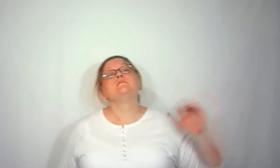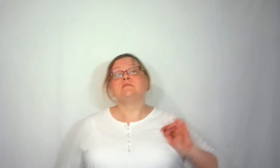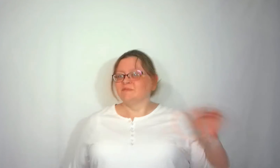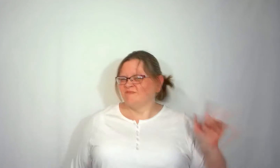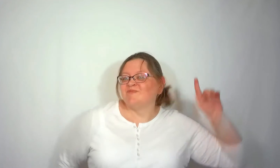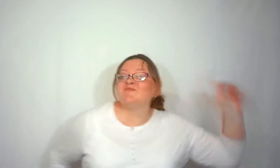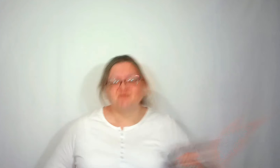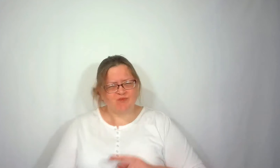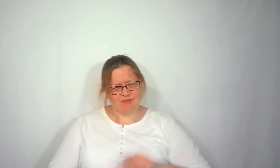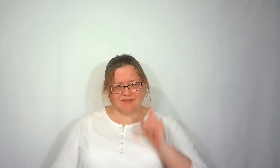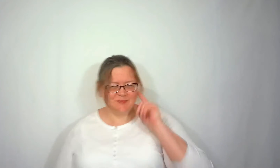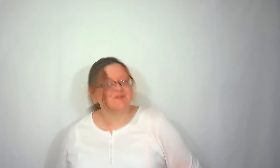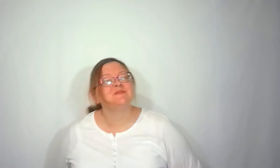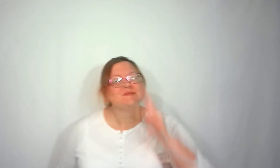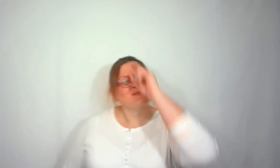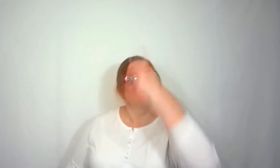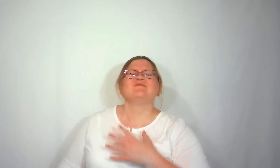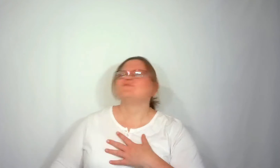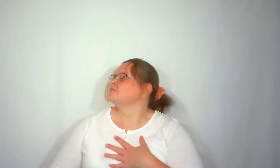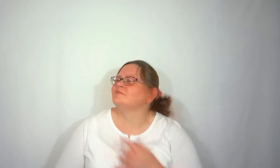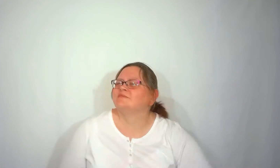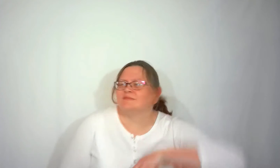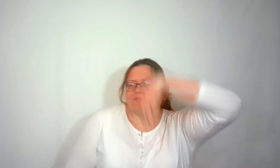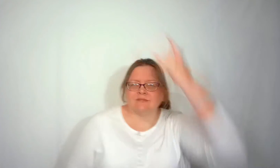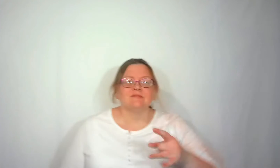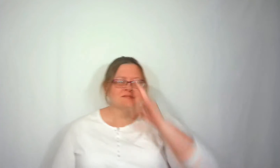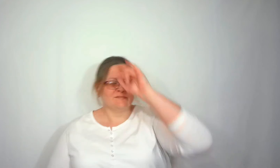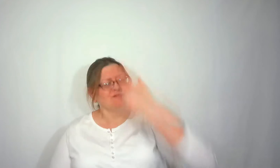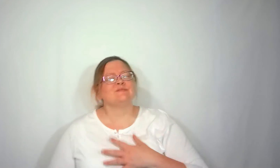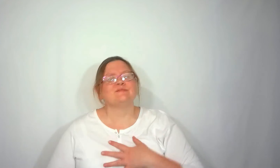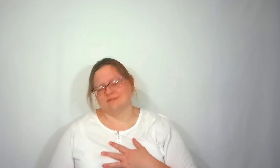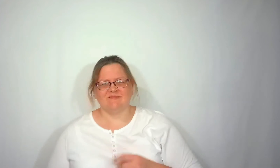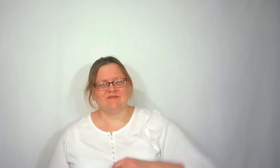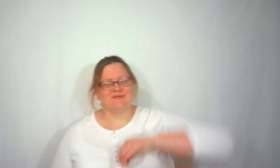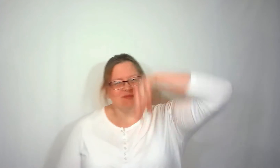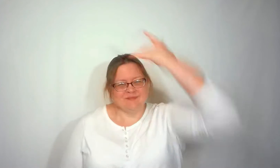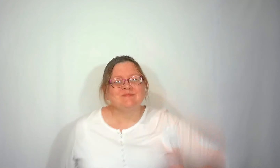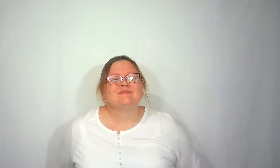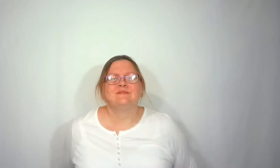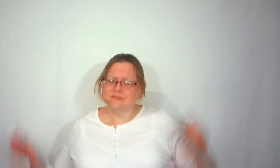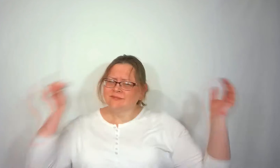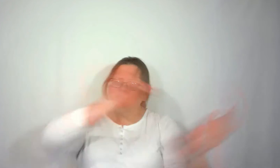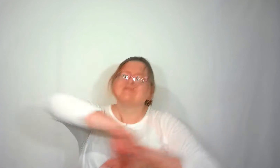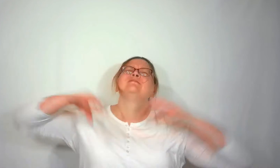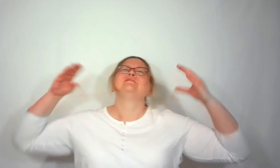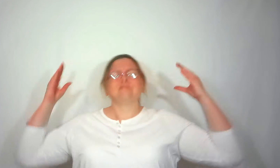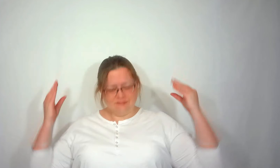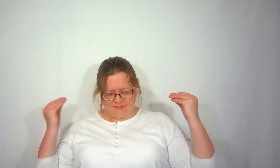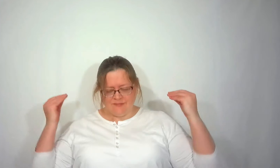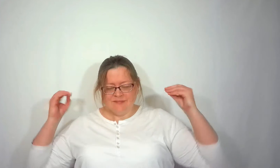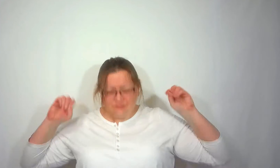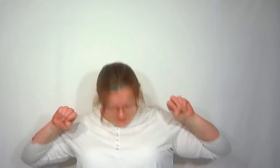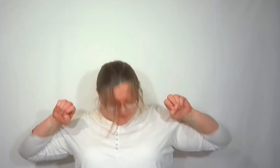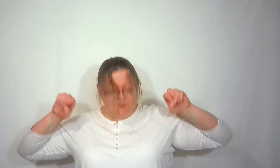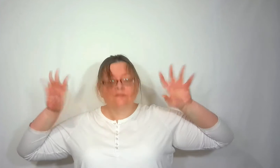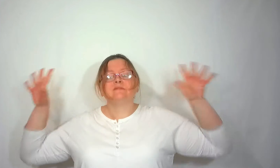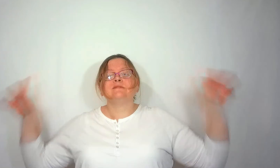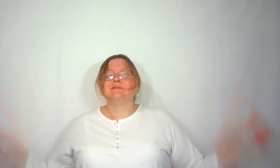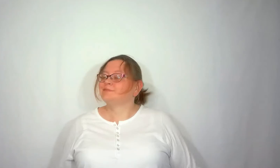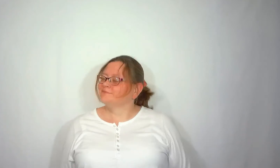I tell it just wait and see I know who I'm gonna be I know who I'm gonna be The world's half asleep It's gonna wake up